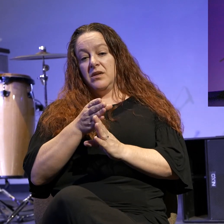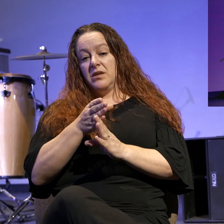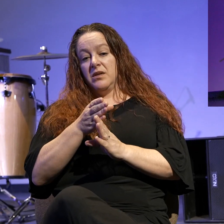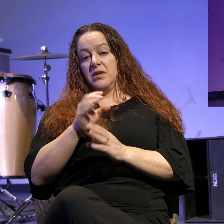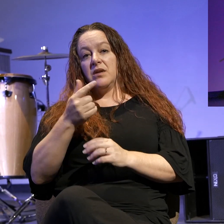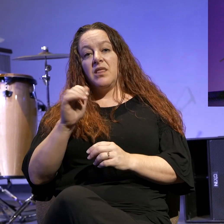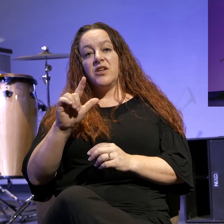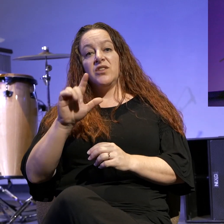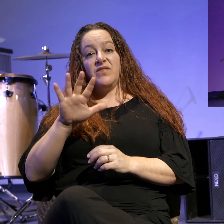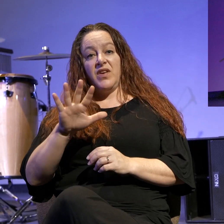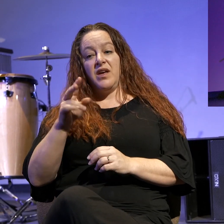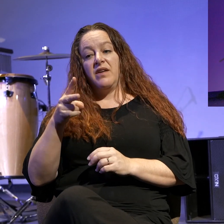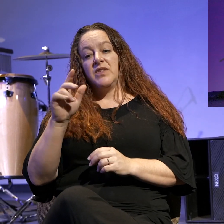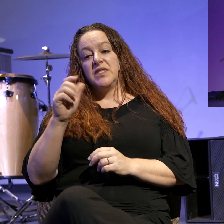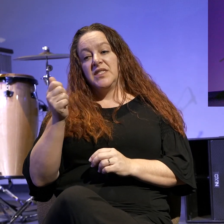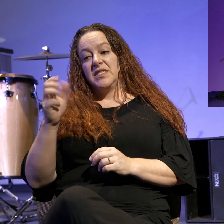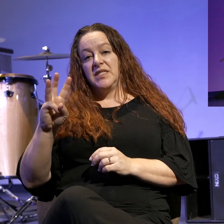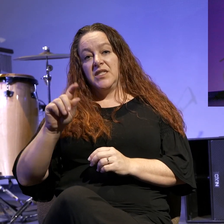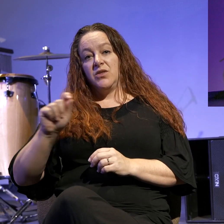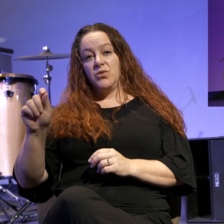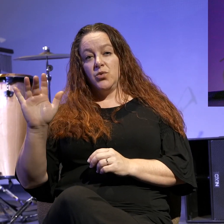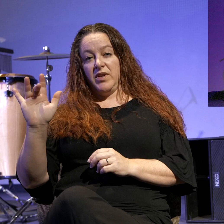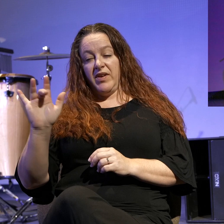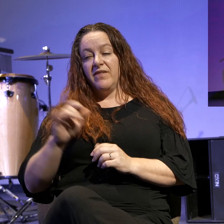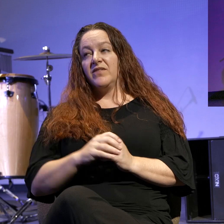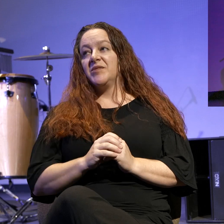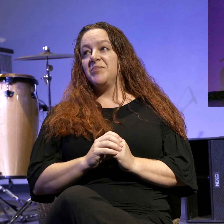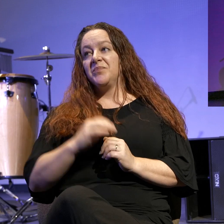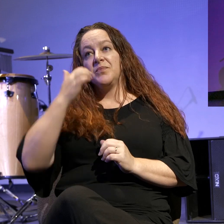Galatians 5, 16 to 25.